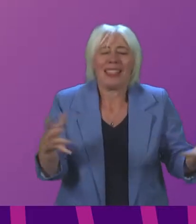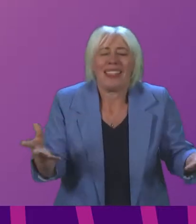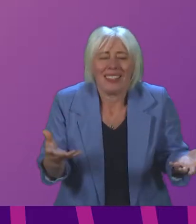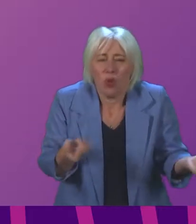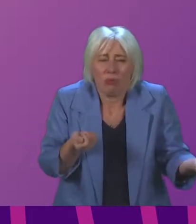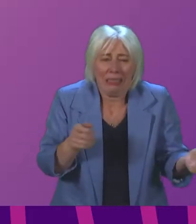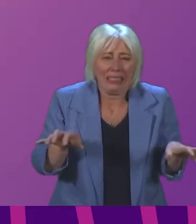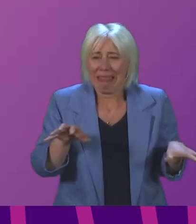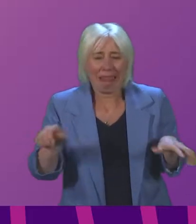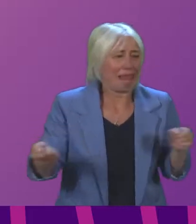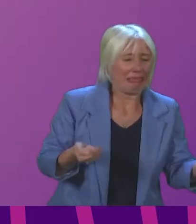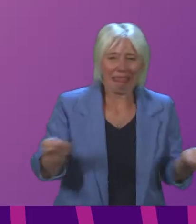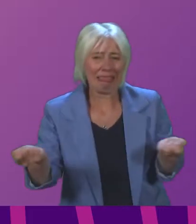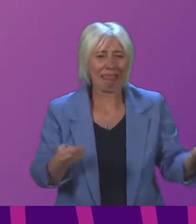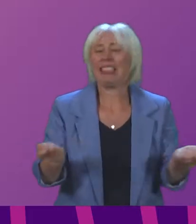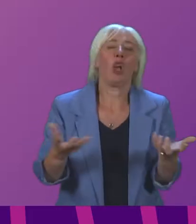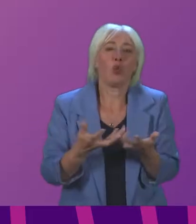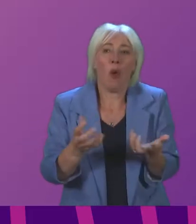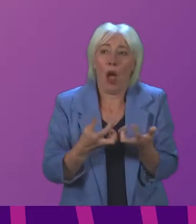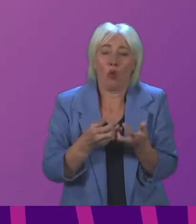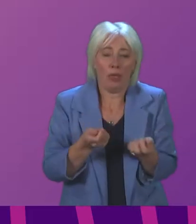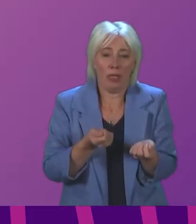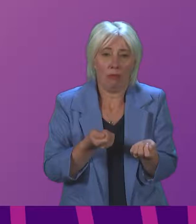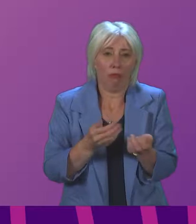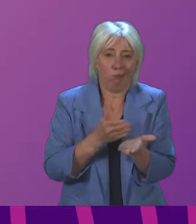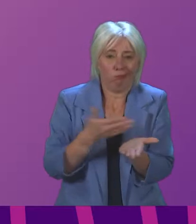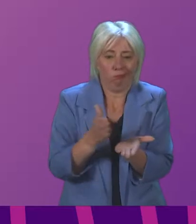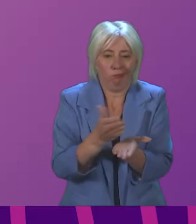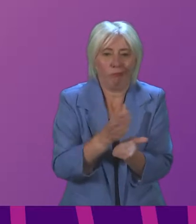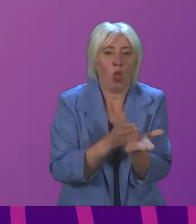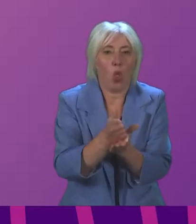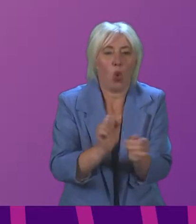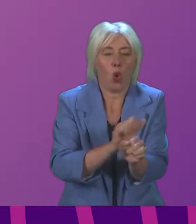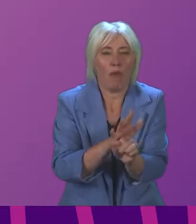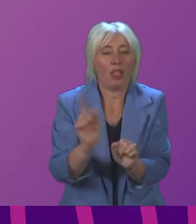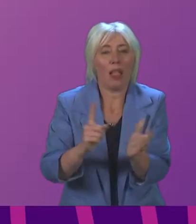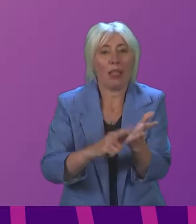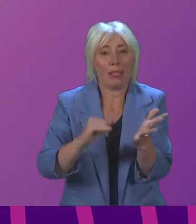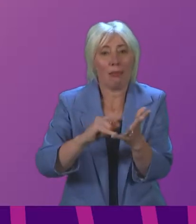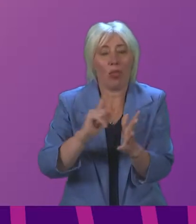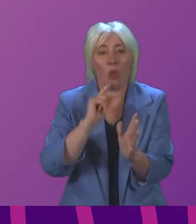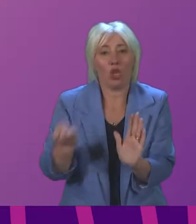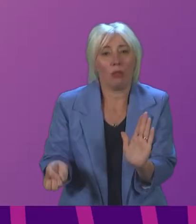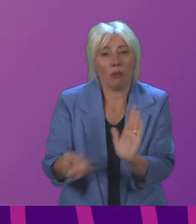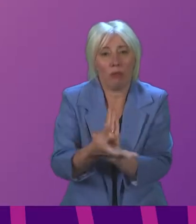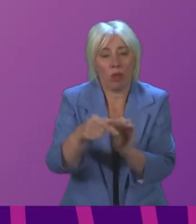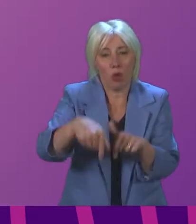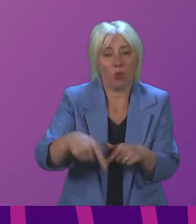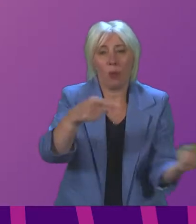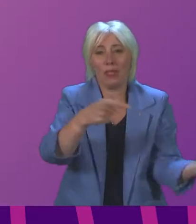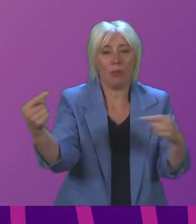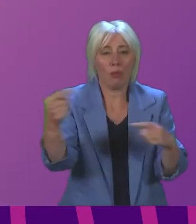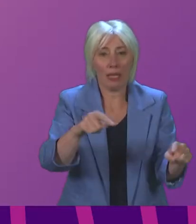we navigate our recovery from COVID because what Liz Smith put into the debate was the